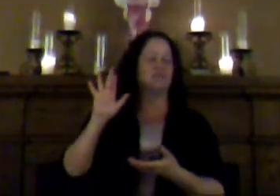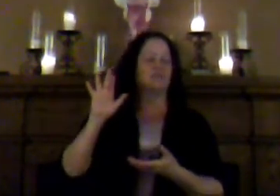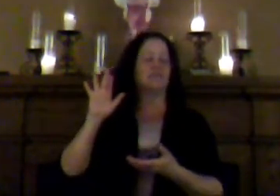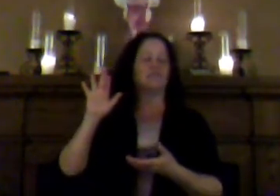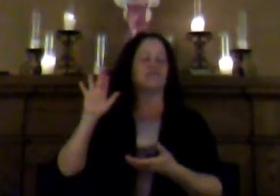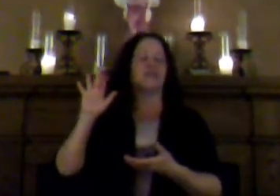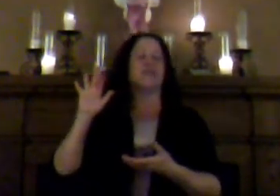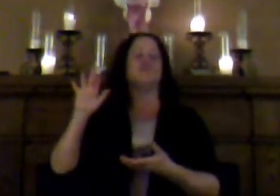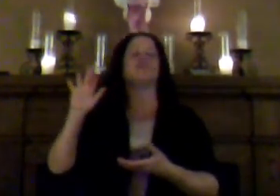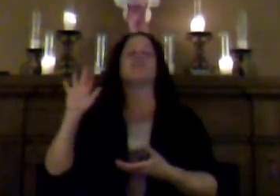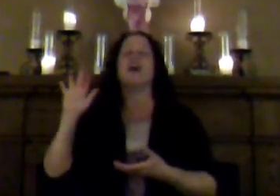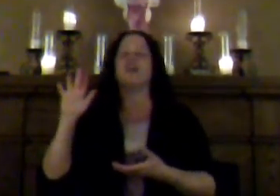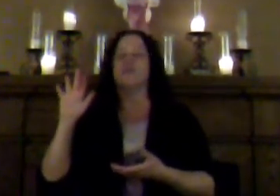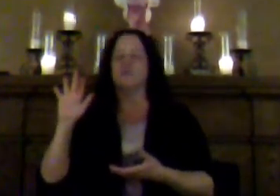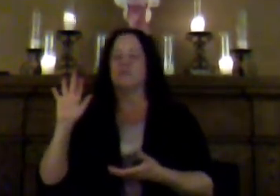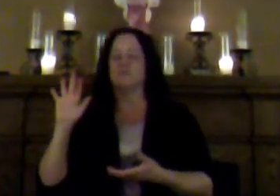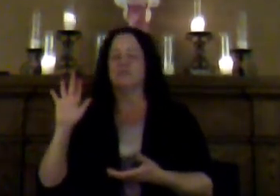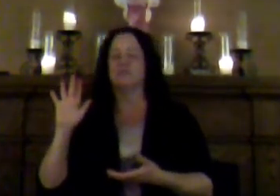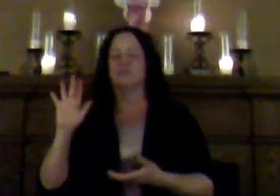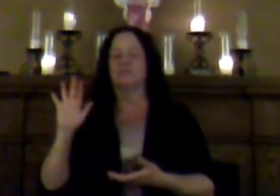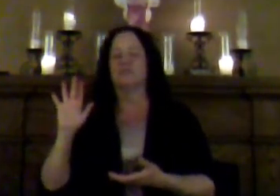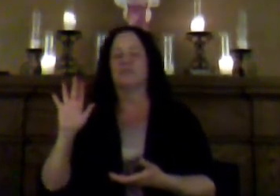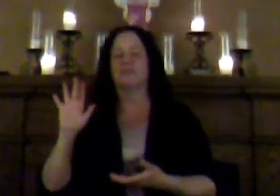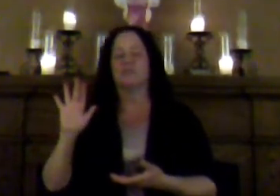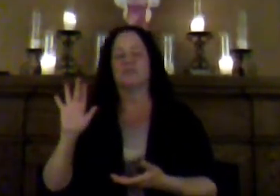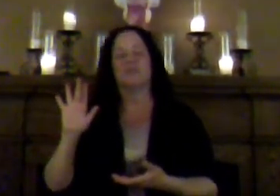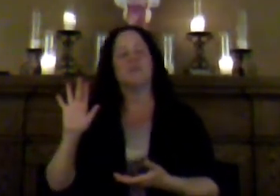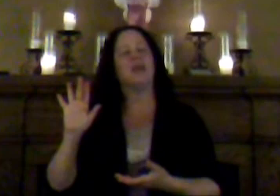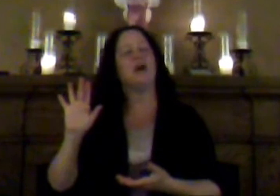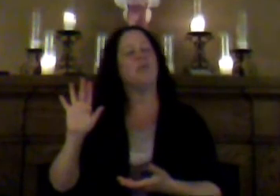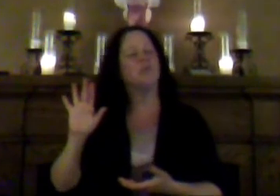I understand you. Let me help you.